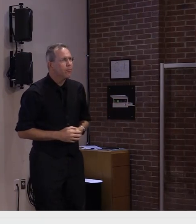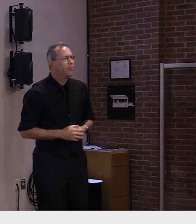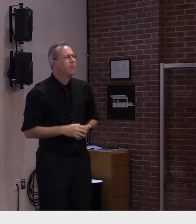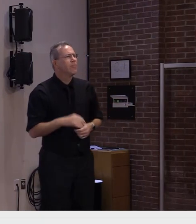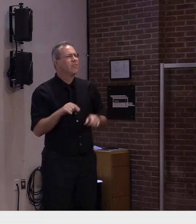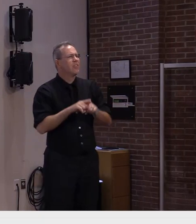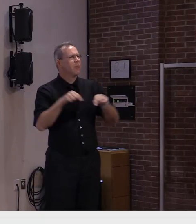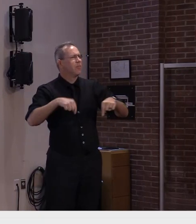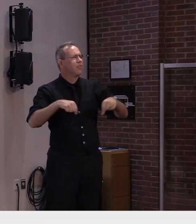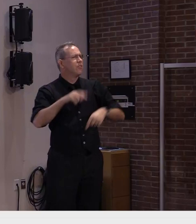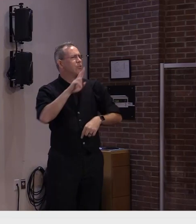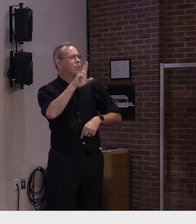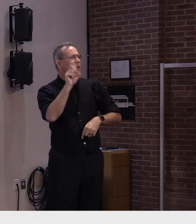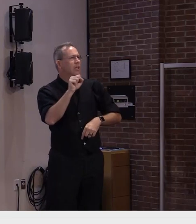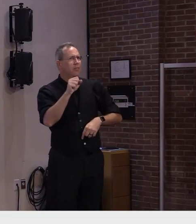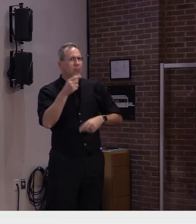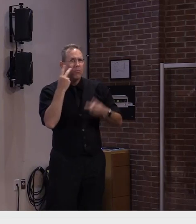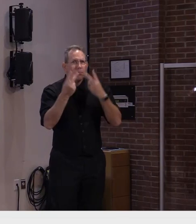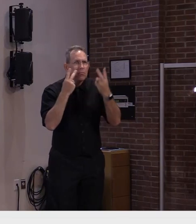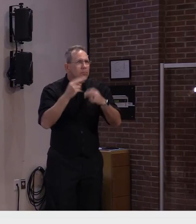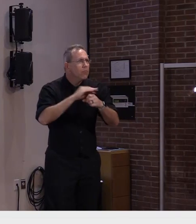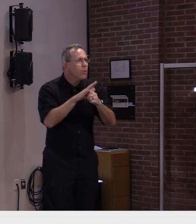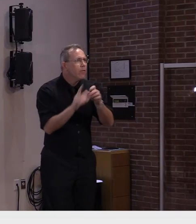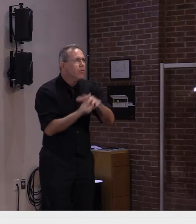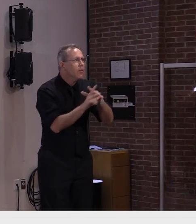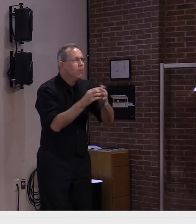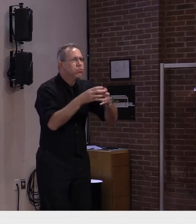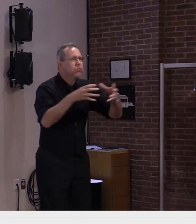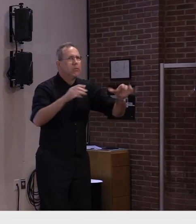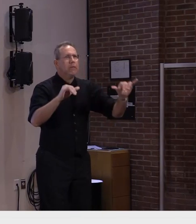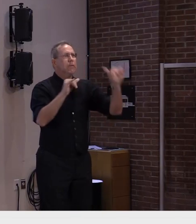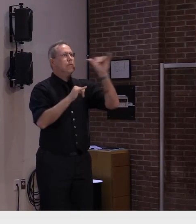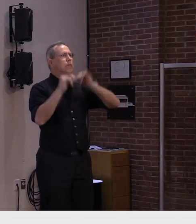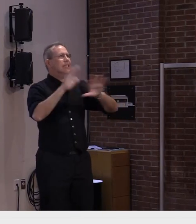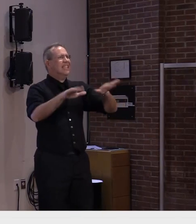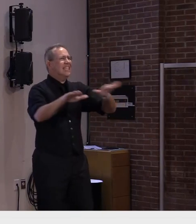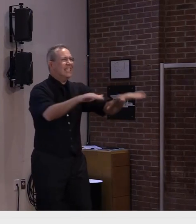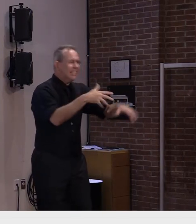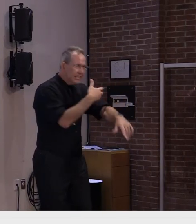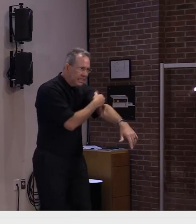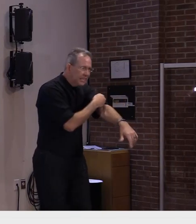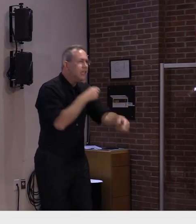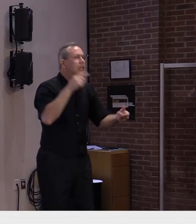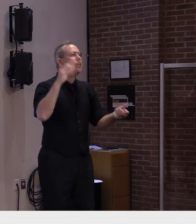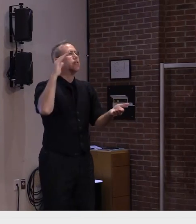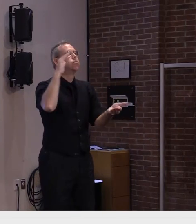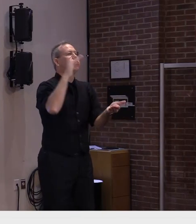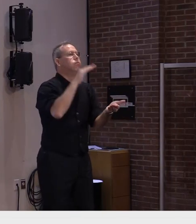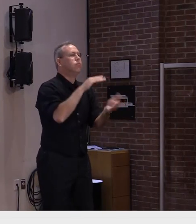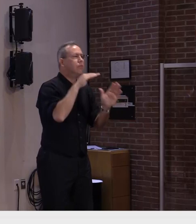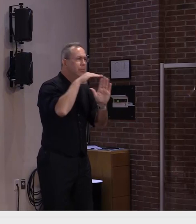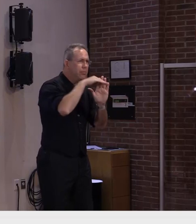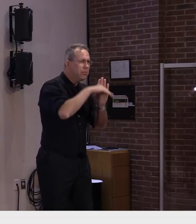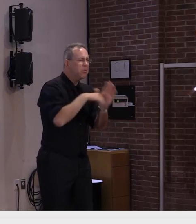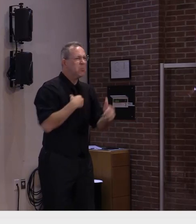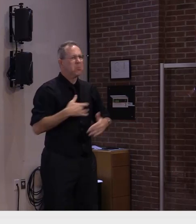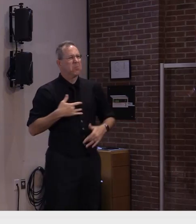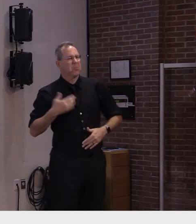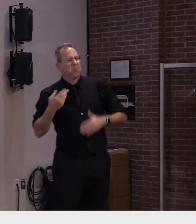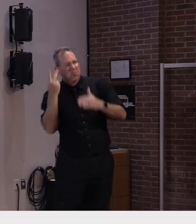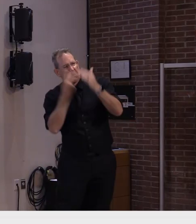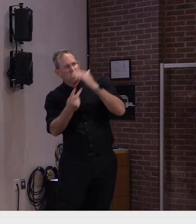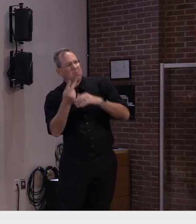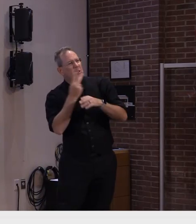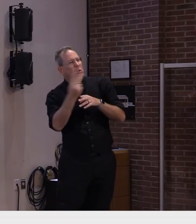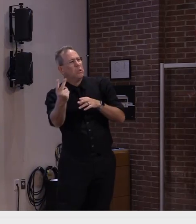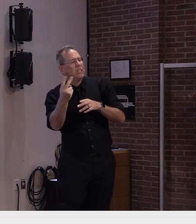slowing in the united states it does show indication again that when we get into the next two to three weeks hopefully our cases will peak here